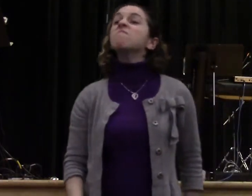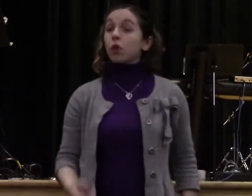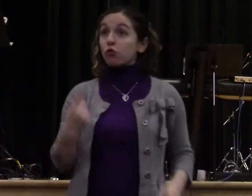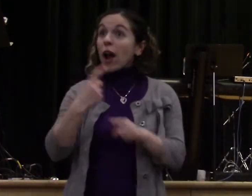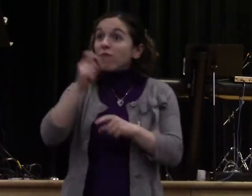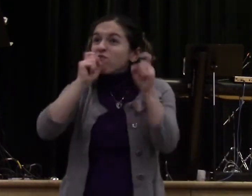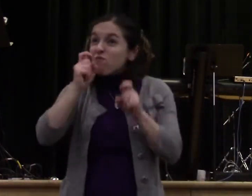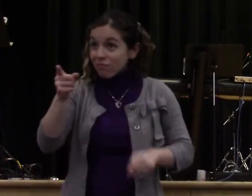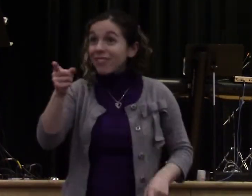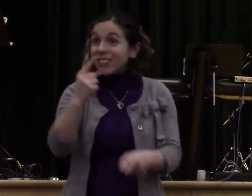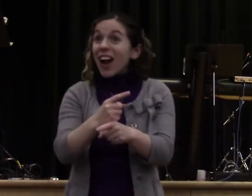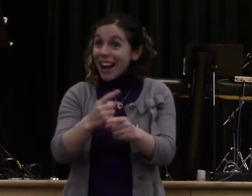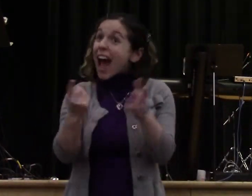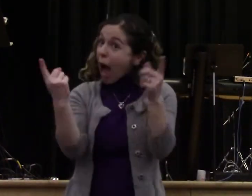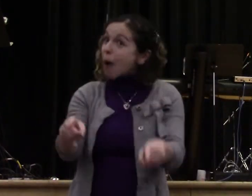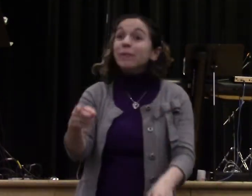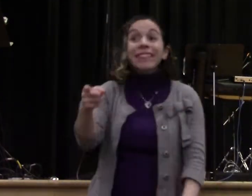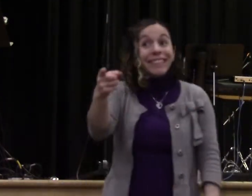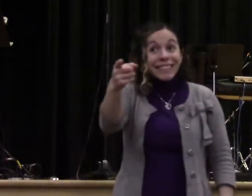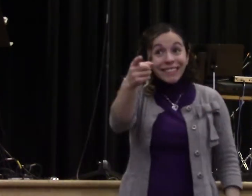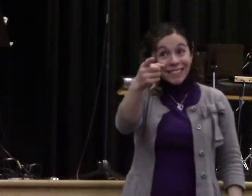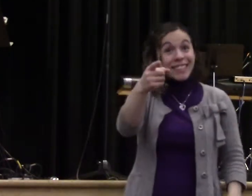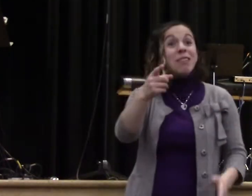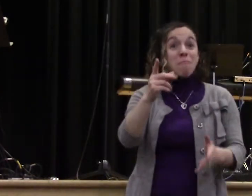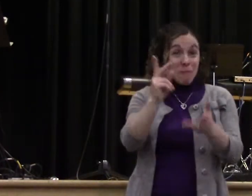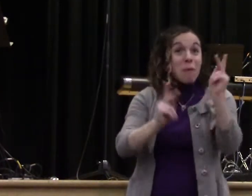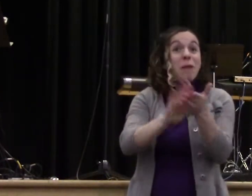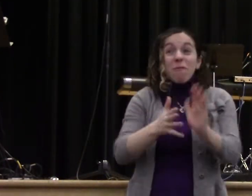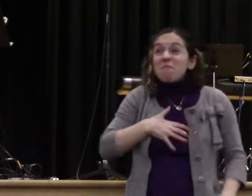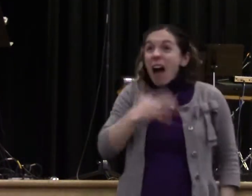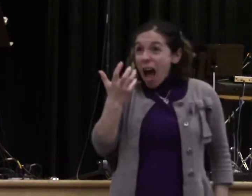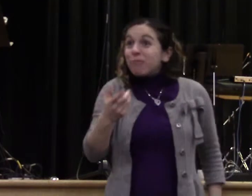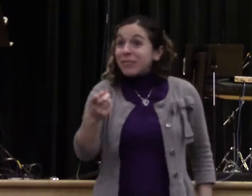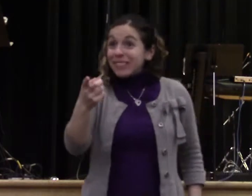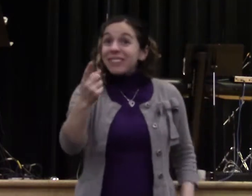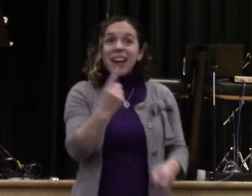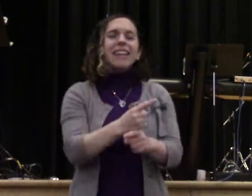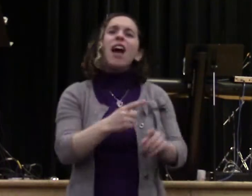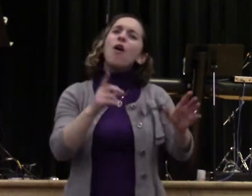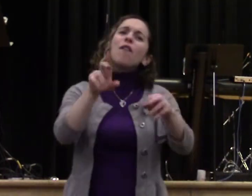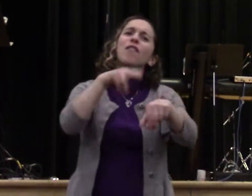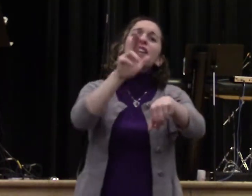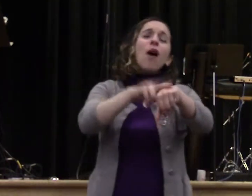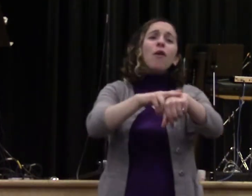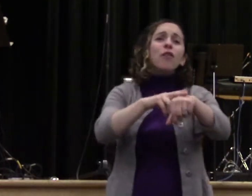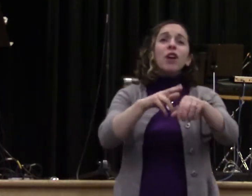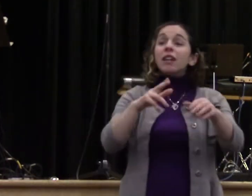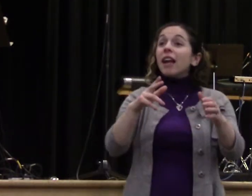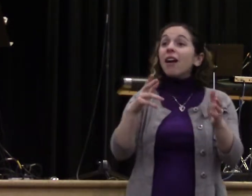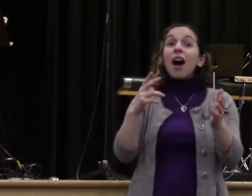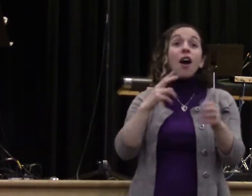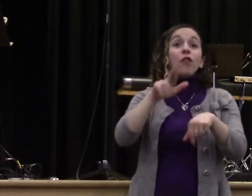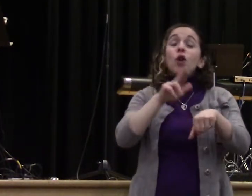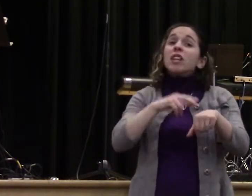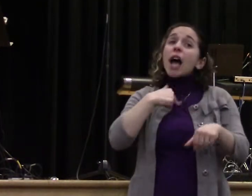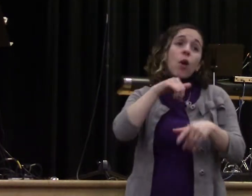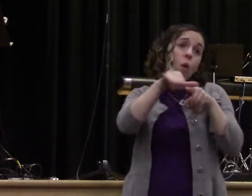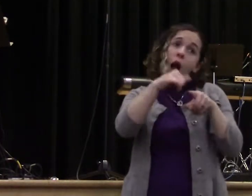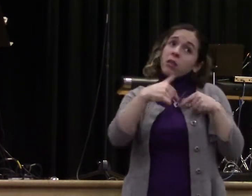almost guarantee you, sooner or later, somebody, now I don't believe in cussing, but somebody might cuss at you in church. I remember once